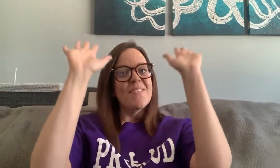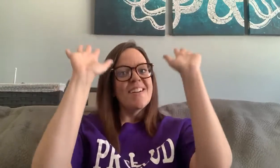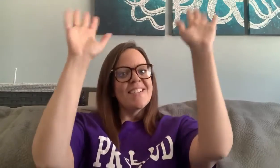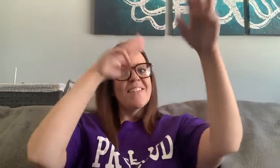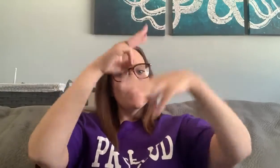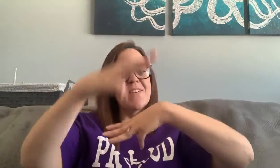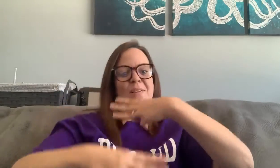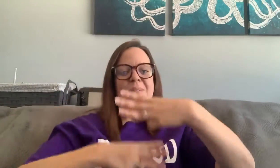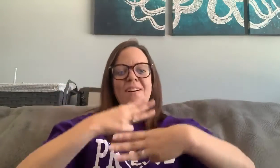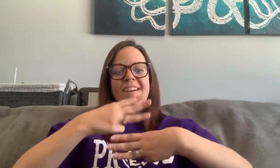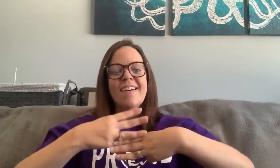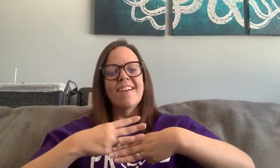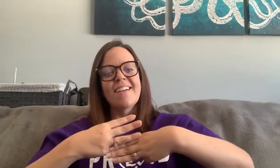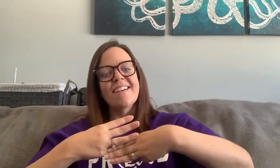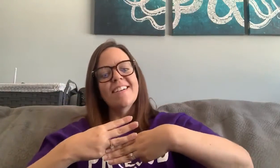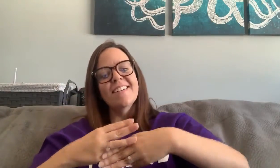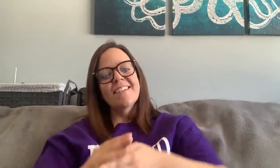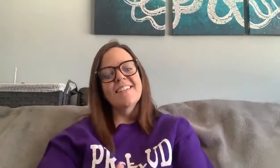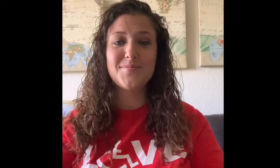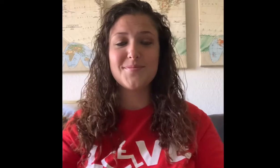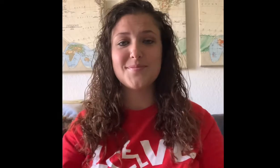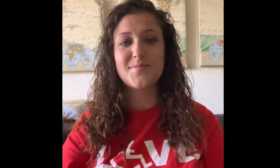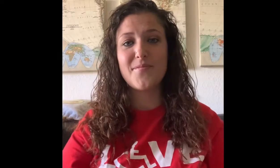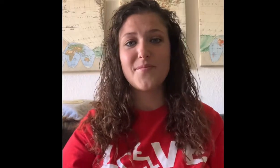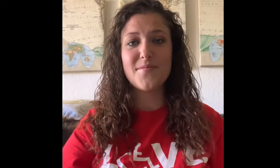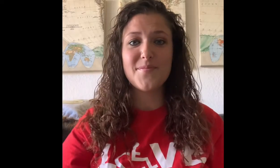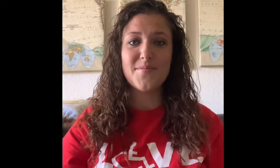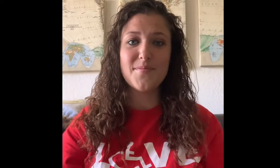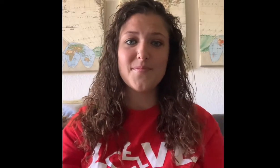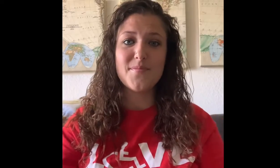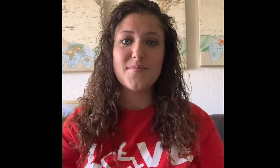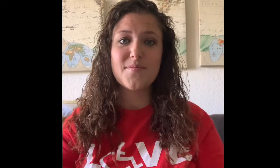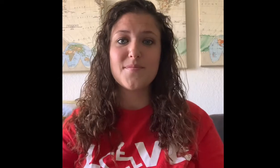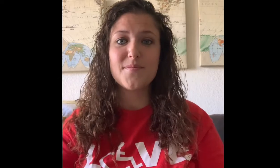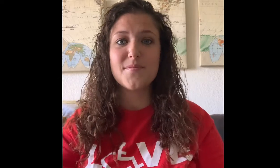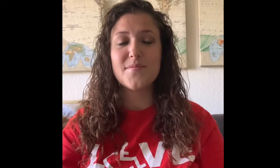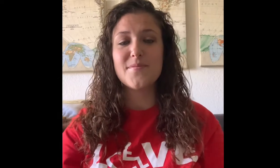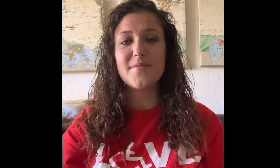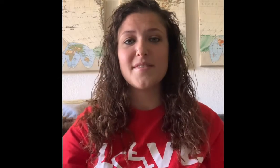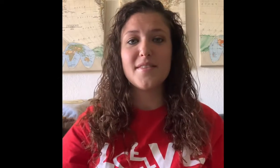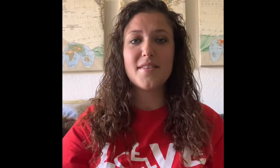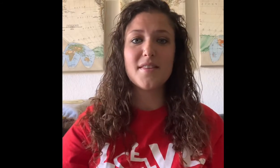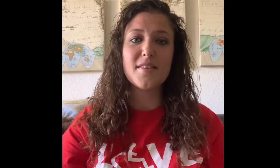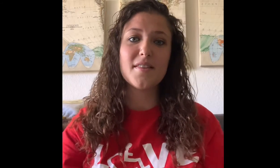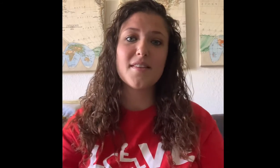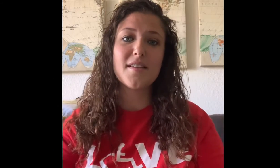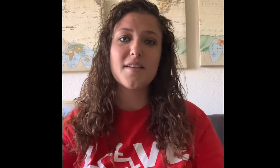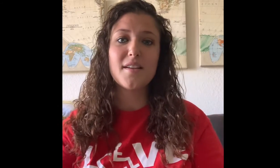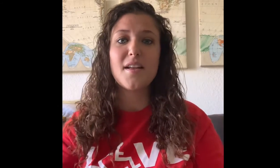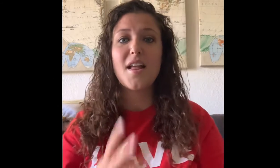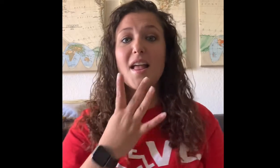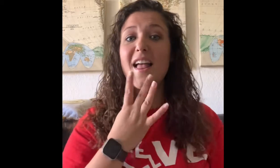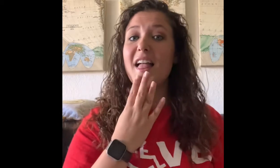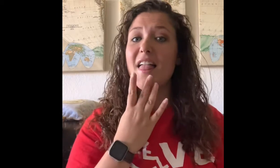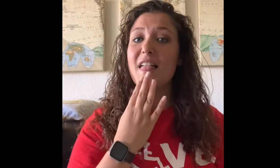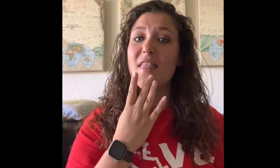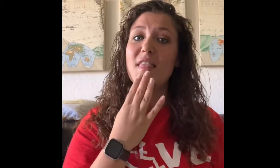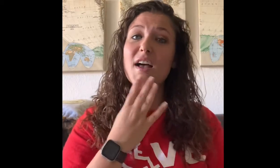wonderful world, the